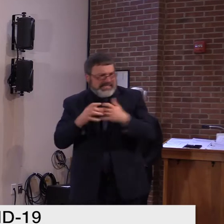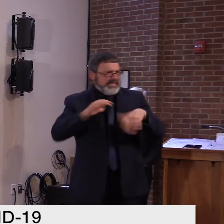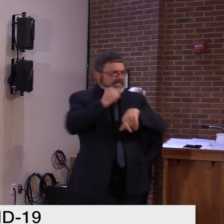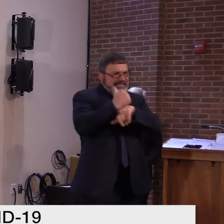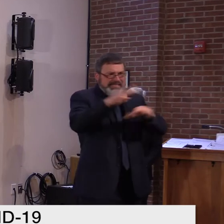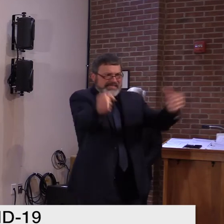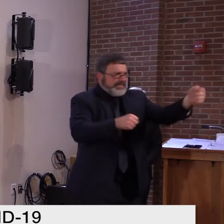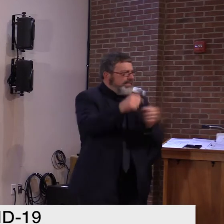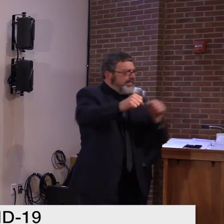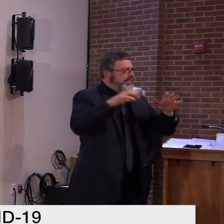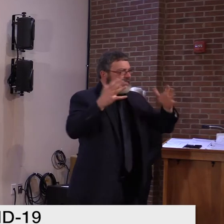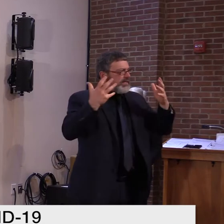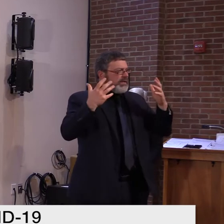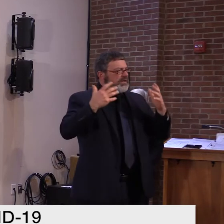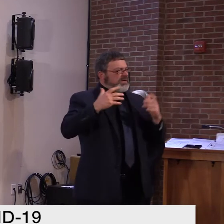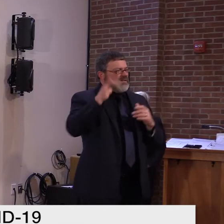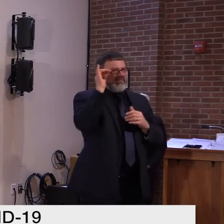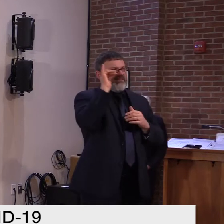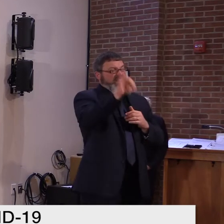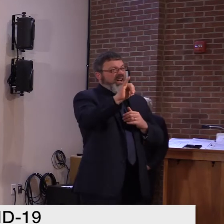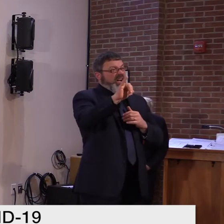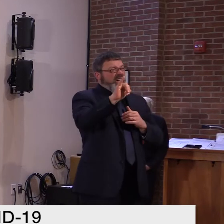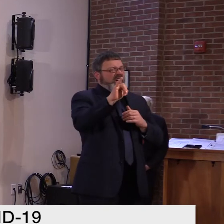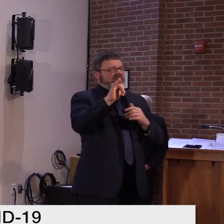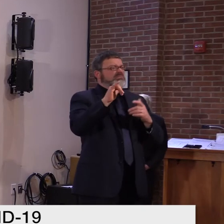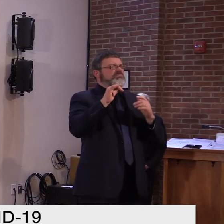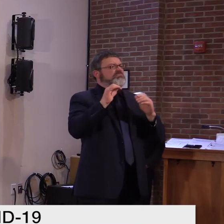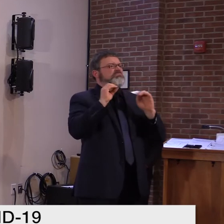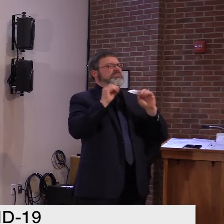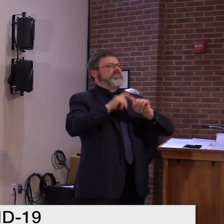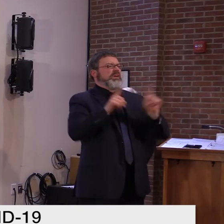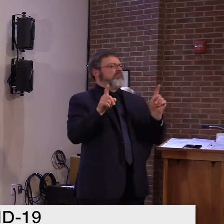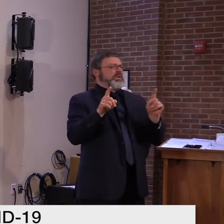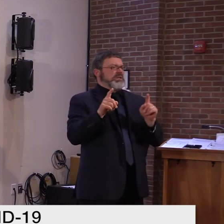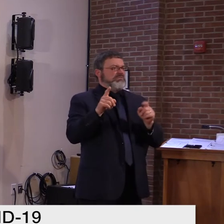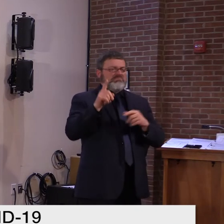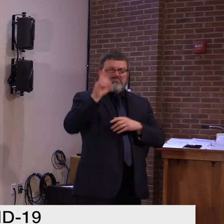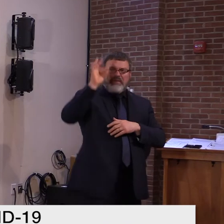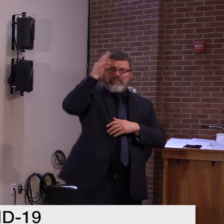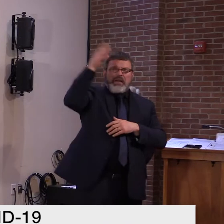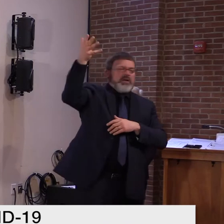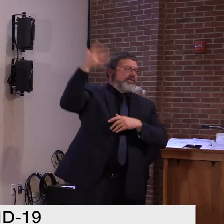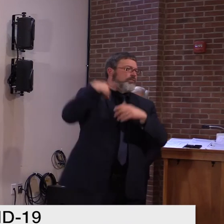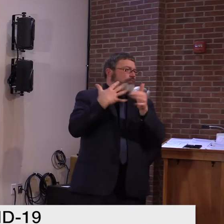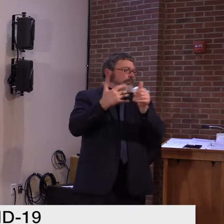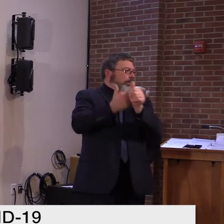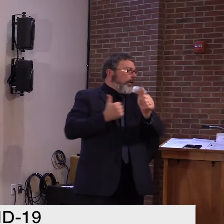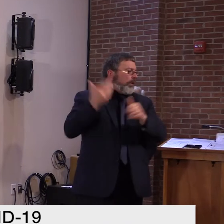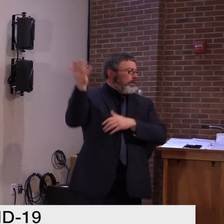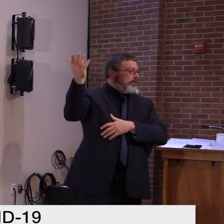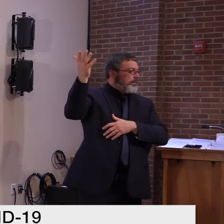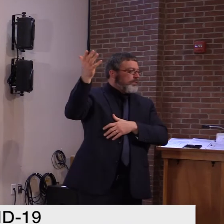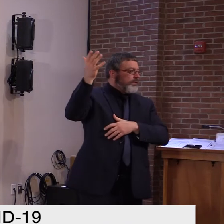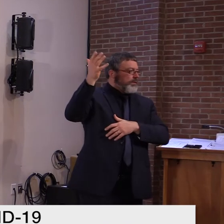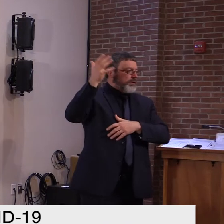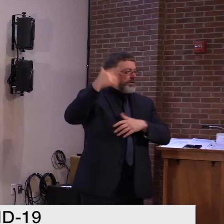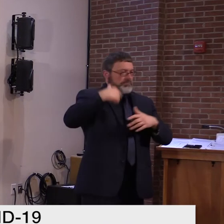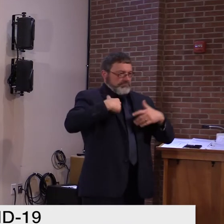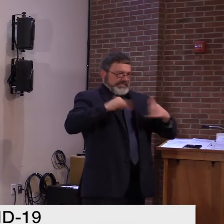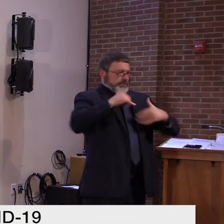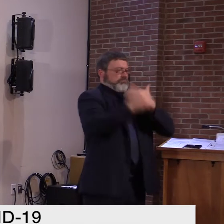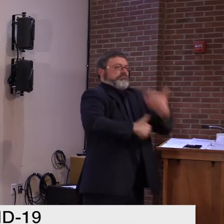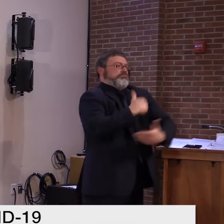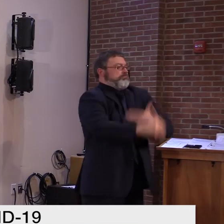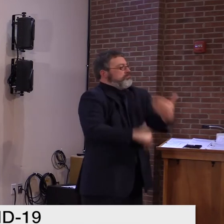nine months or so. So we'll continue to do that. We do need money in the future for